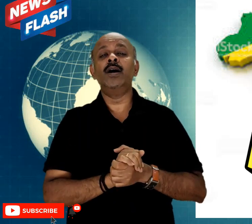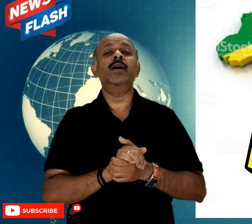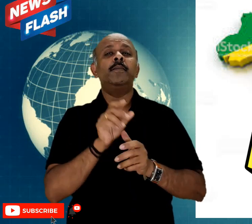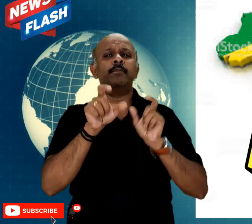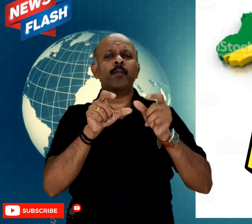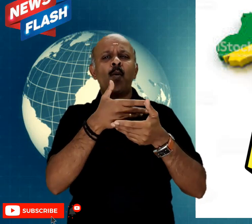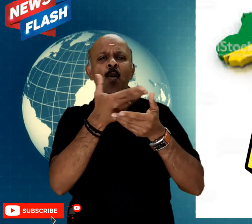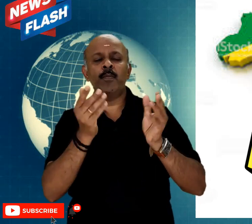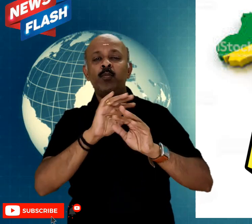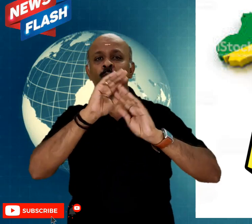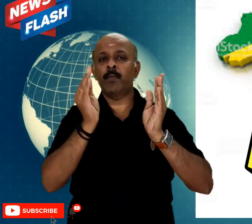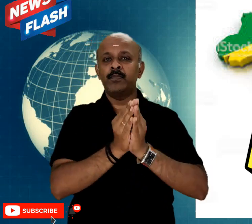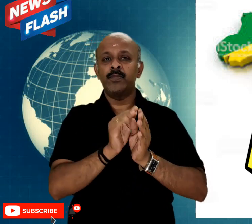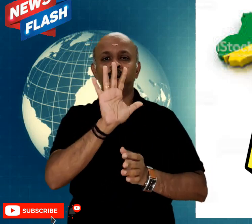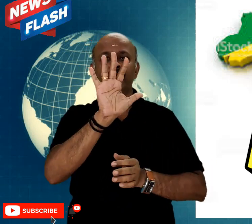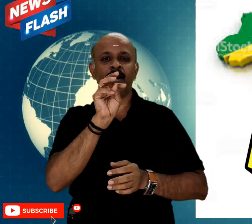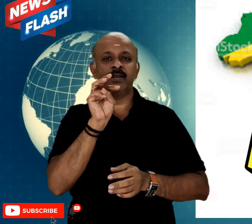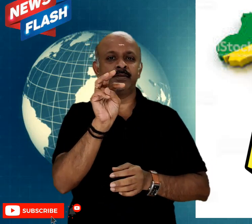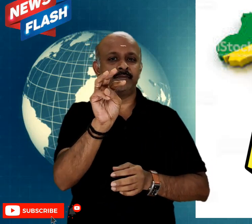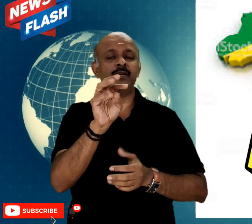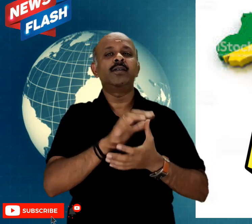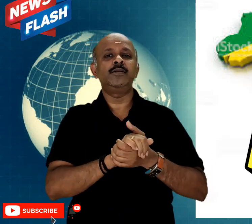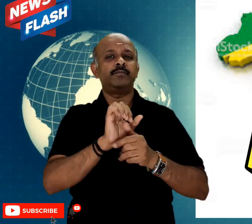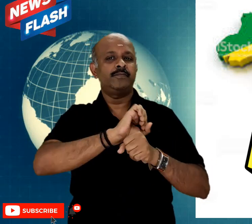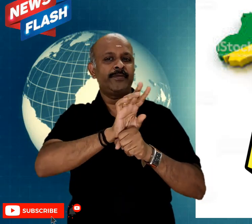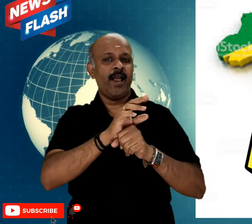And in Brazil, around 5,000 people would be tested.